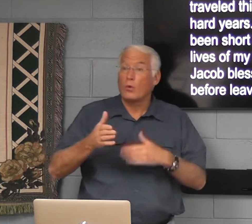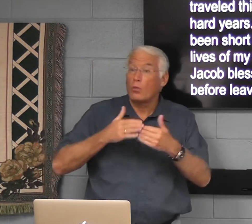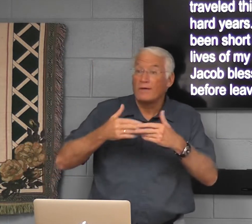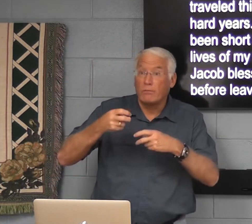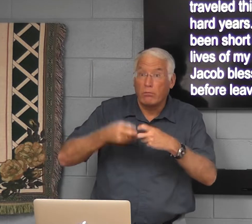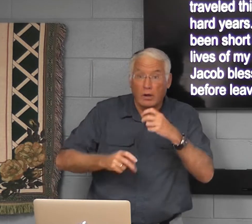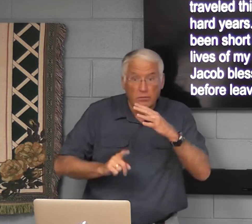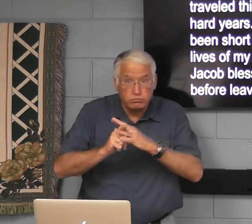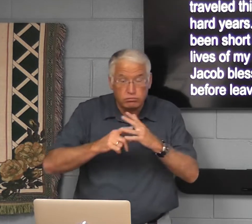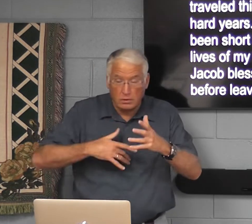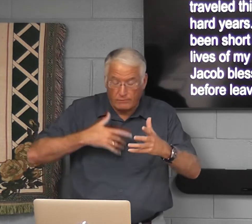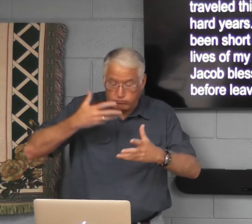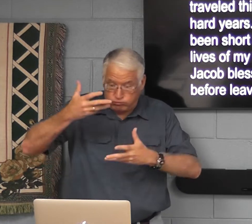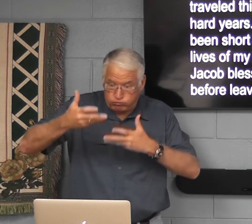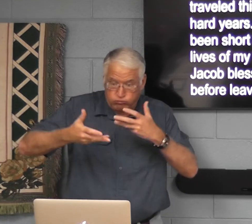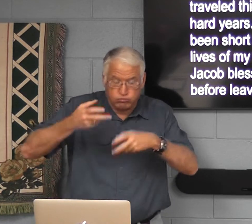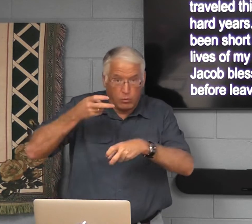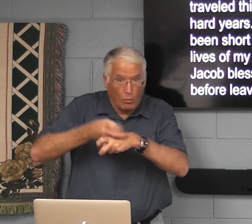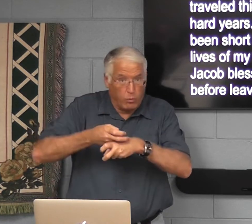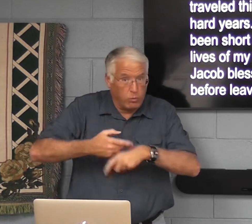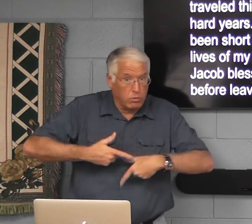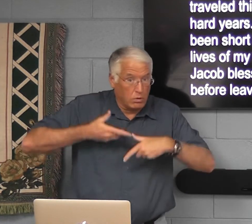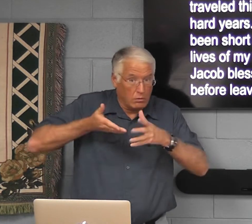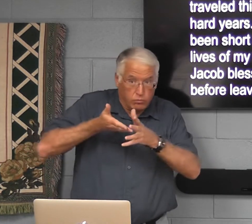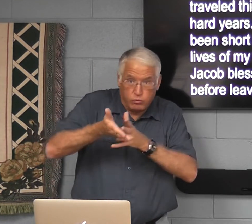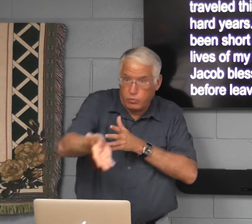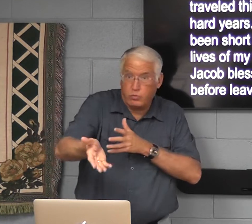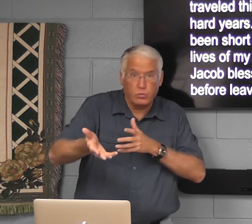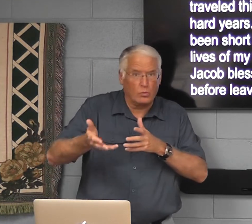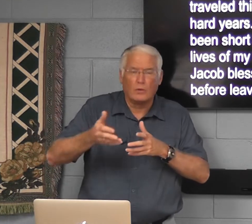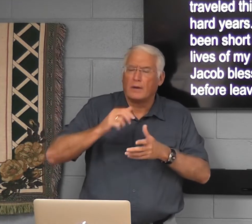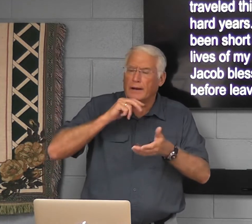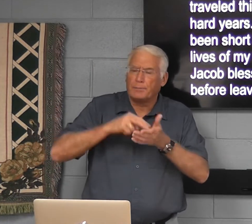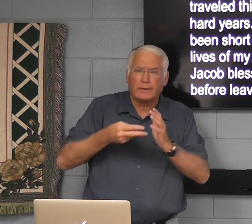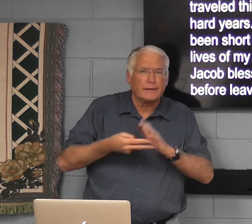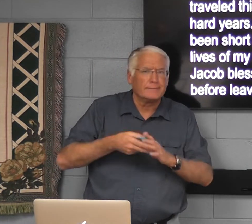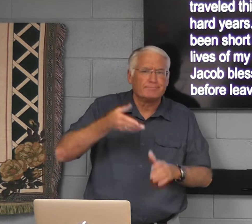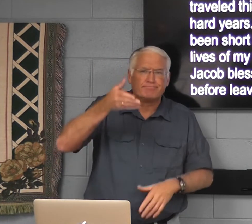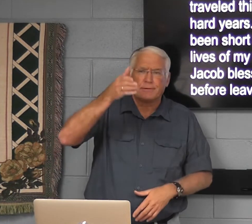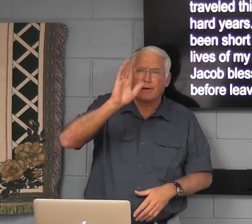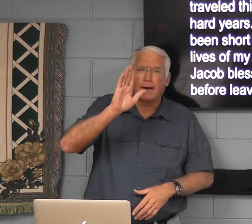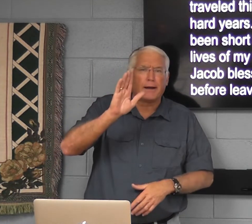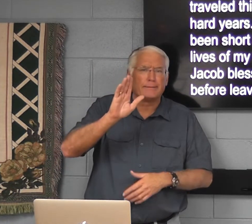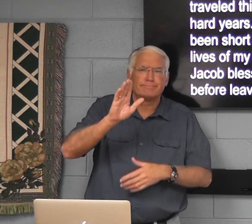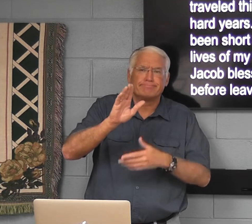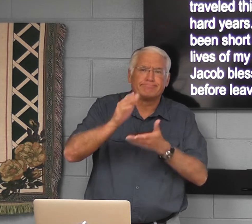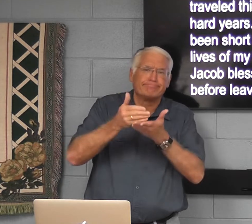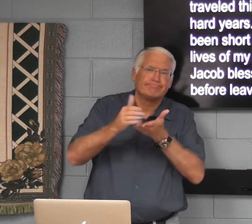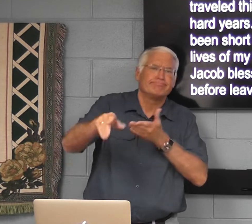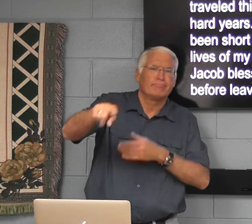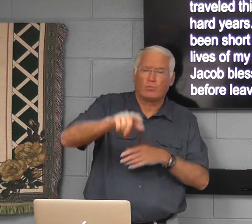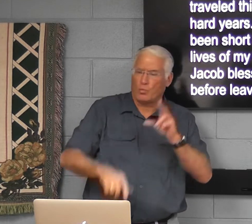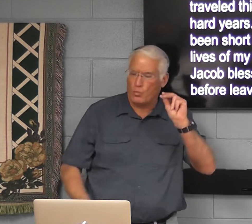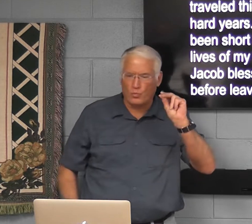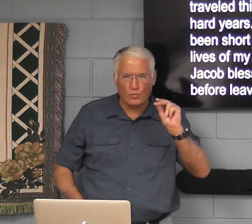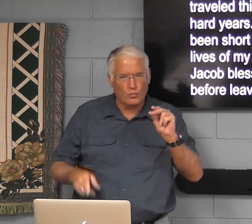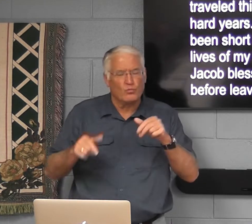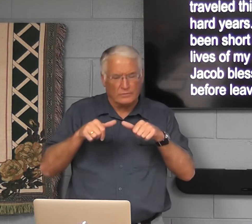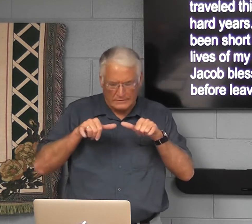his children. So, whatever problems come up, our hard life that we experience, does not mean that God has rejected us.